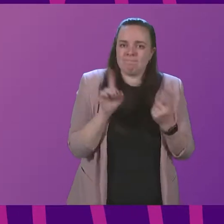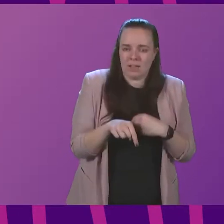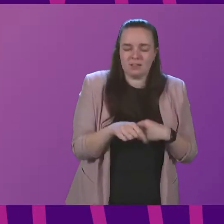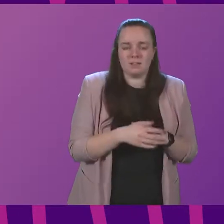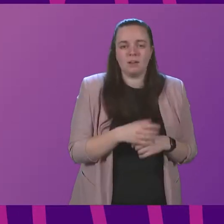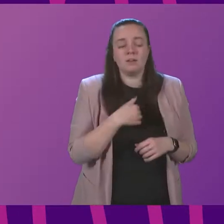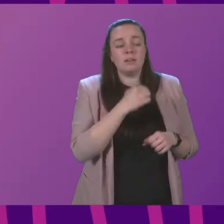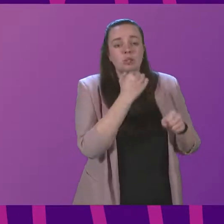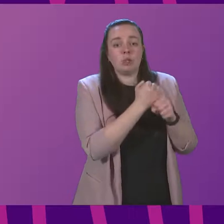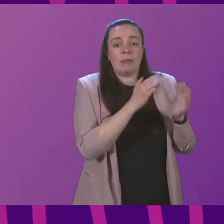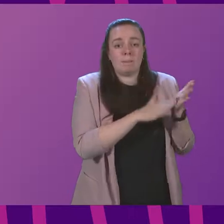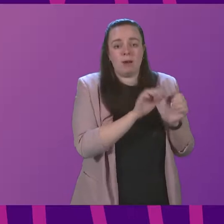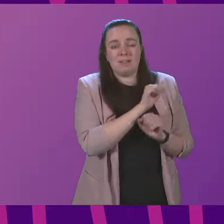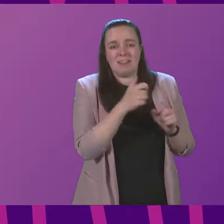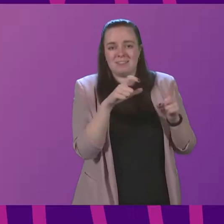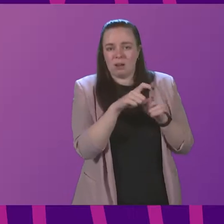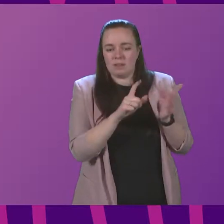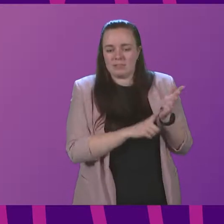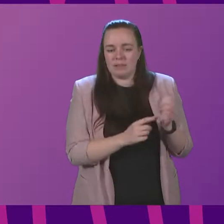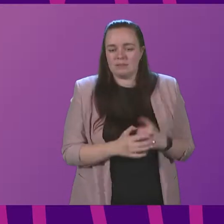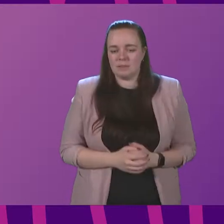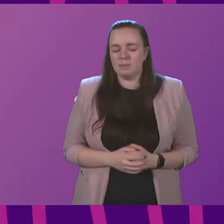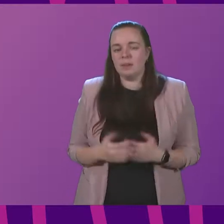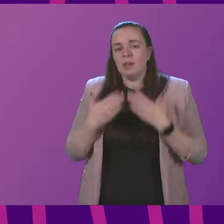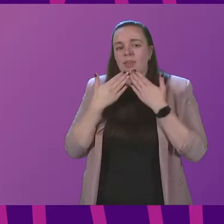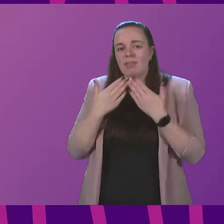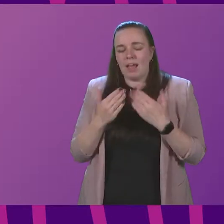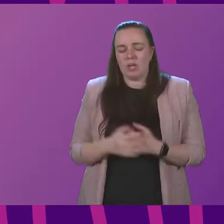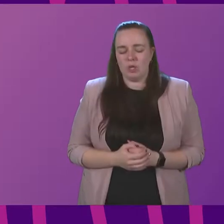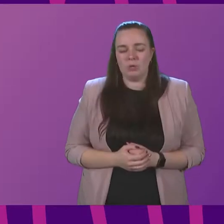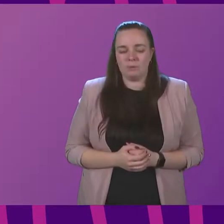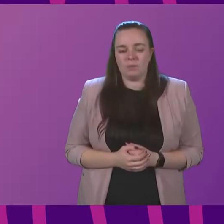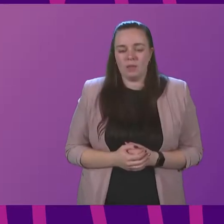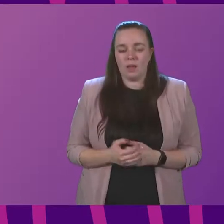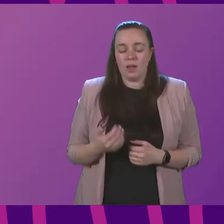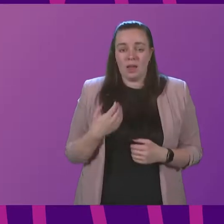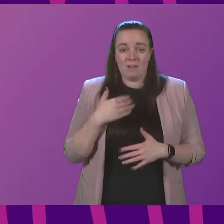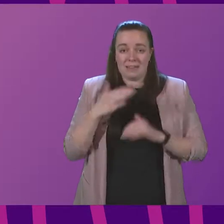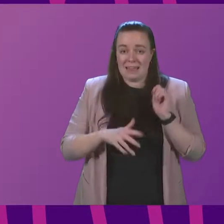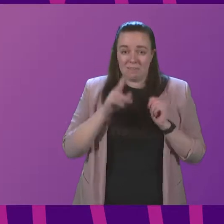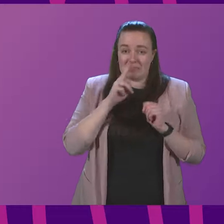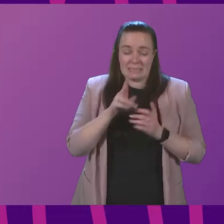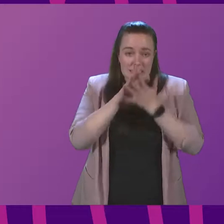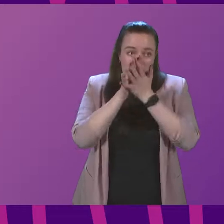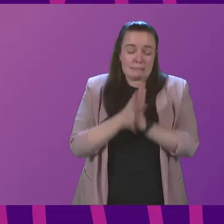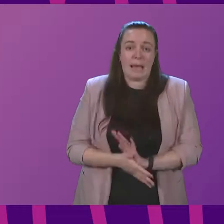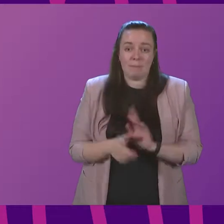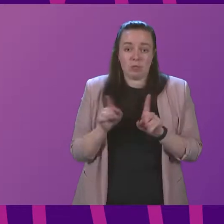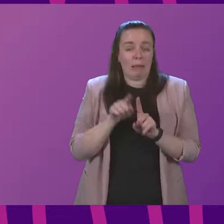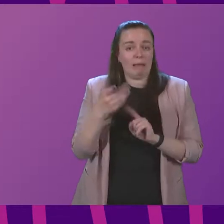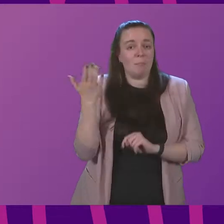Gillian Martin to be followed by Douglas Lumsden. Thank you, President and Officer. I have never seen such damage from high winds in my area before.